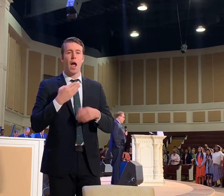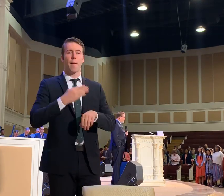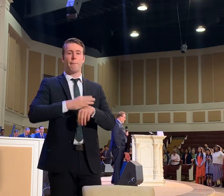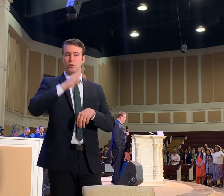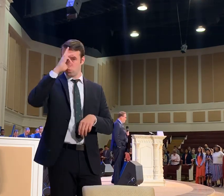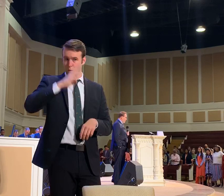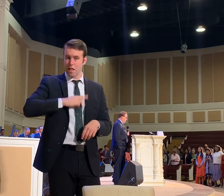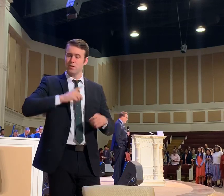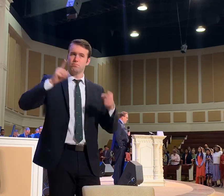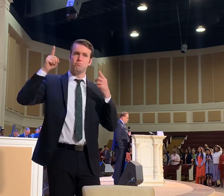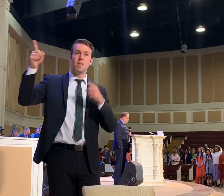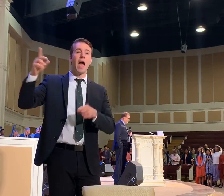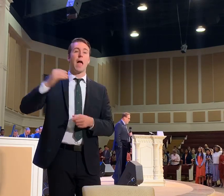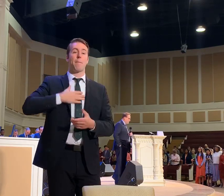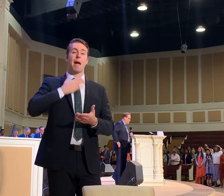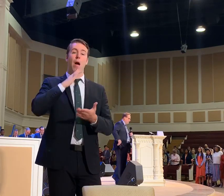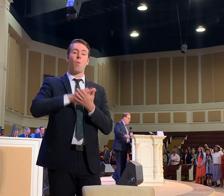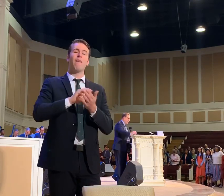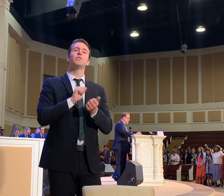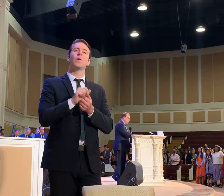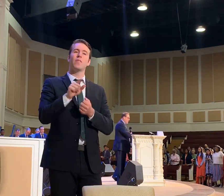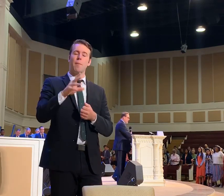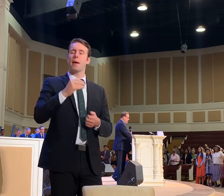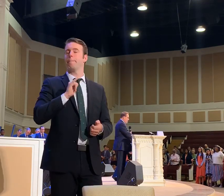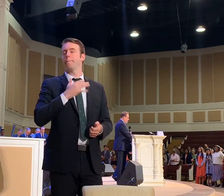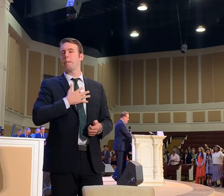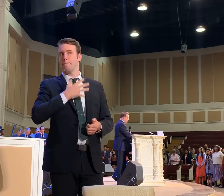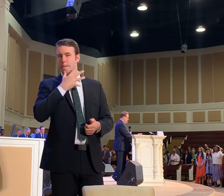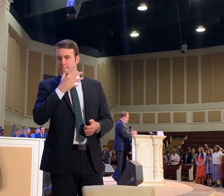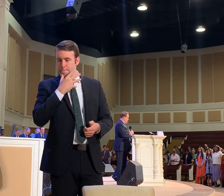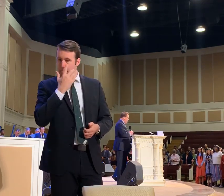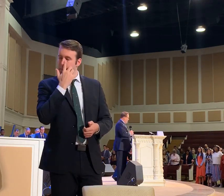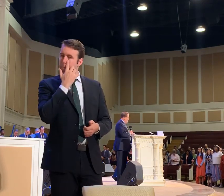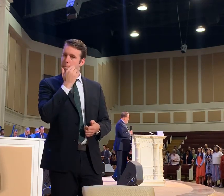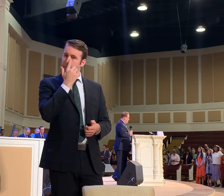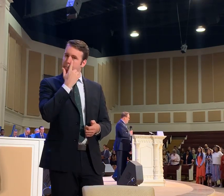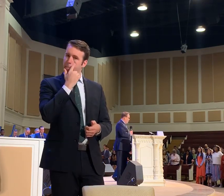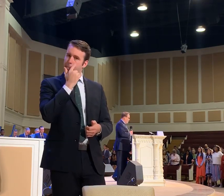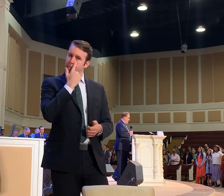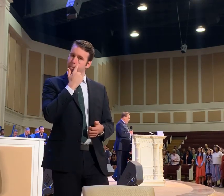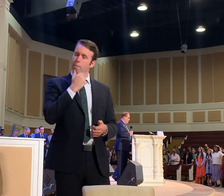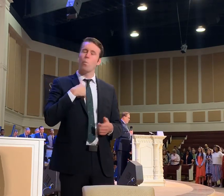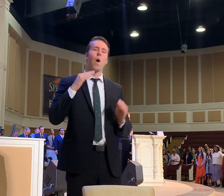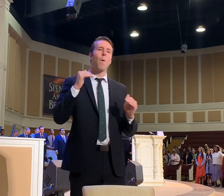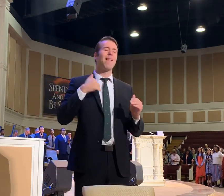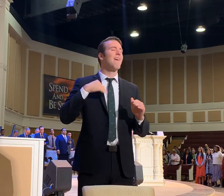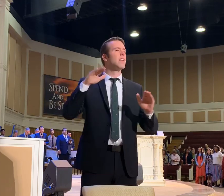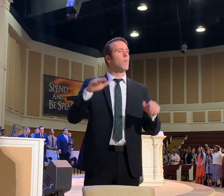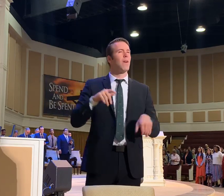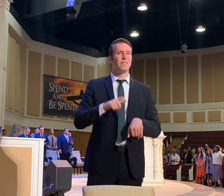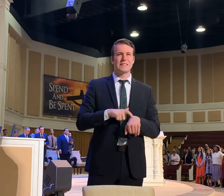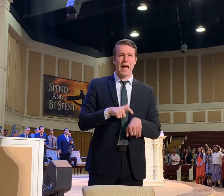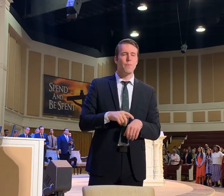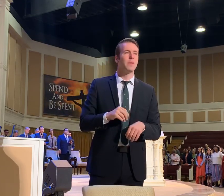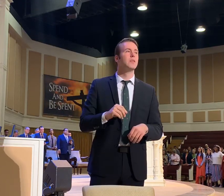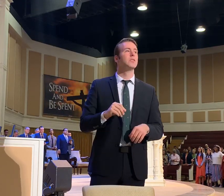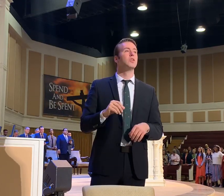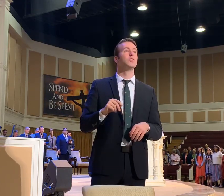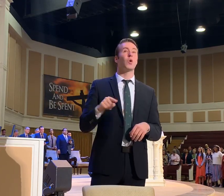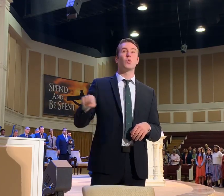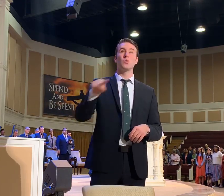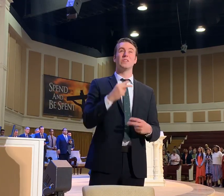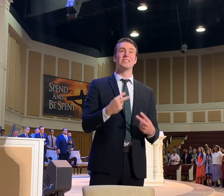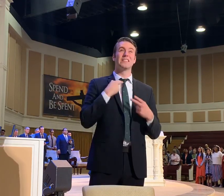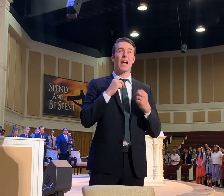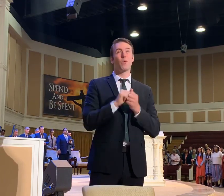Wilson are there. My wife is with them. My mom. And so we hope they have a wonderful time. So you're stuck